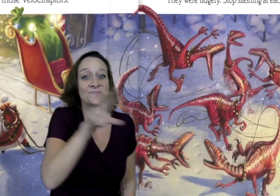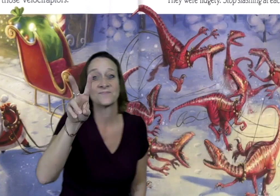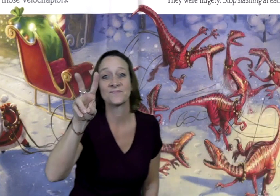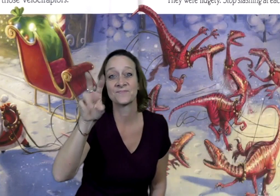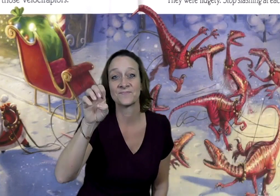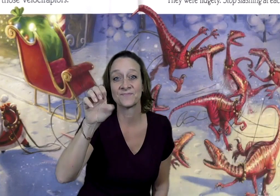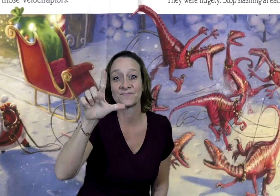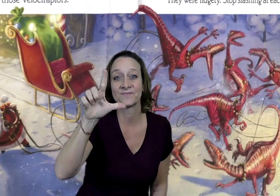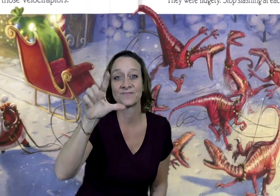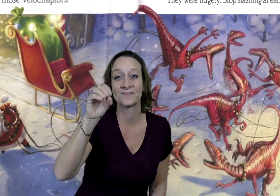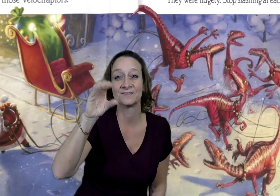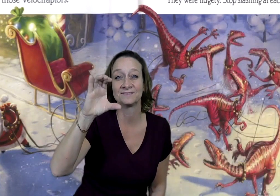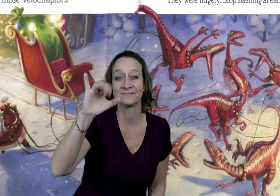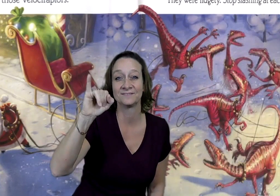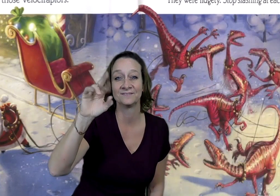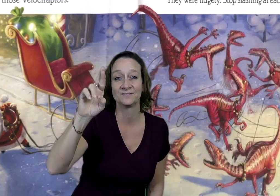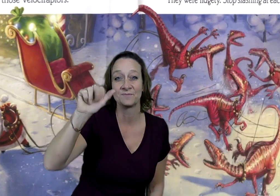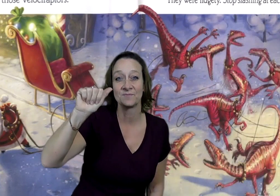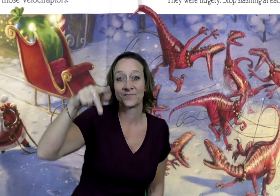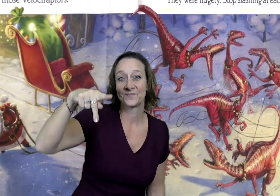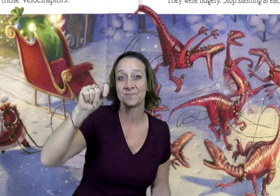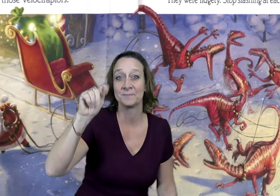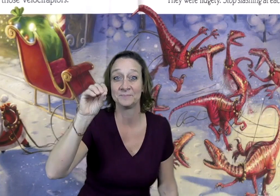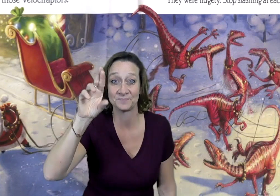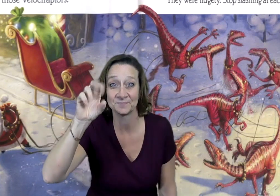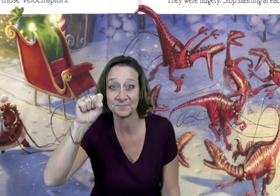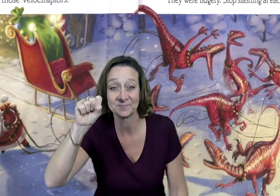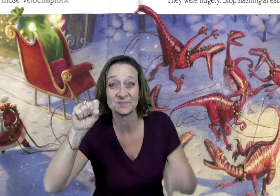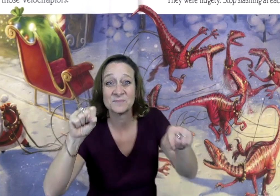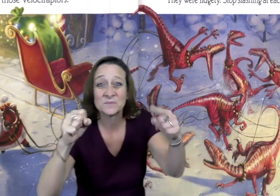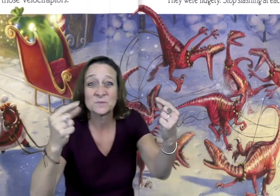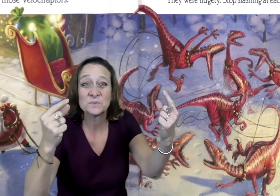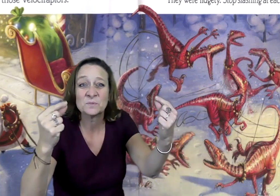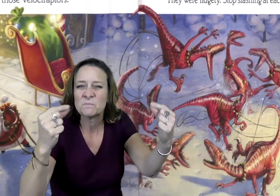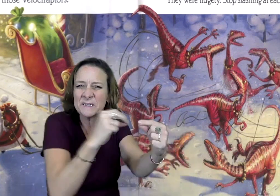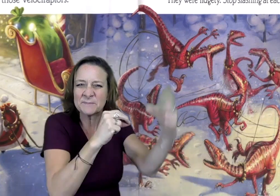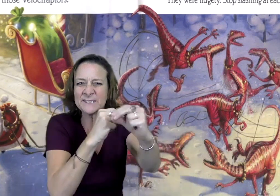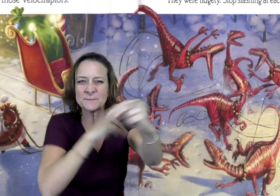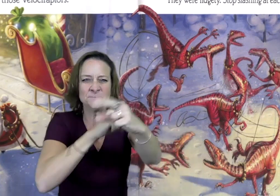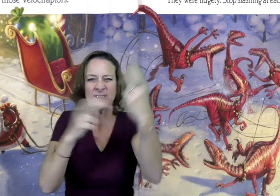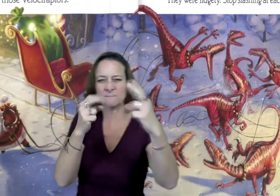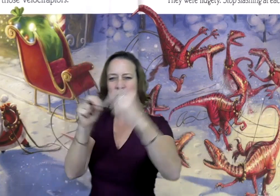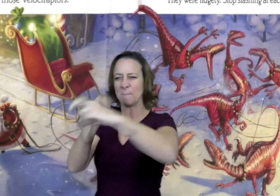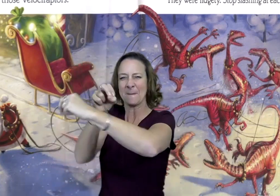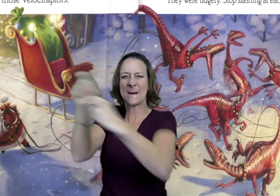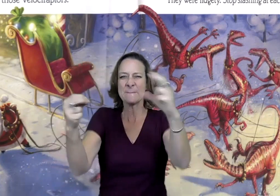And those Velociraptors, they were fidgety.